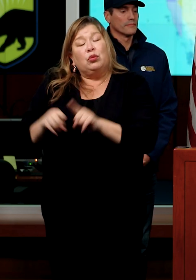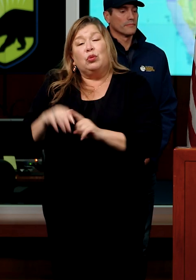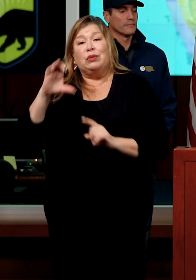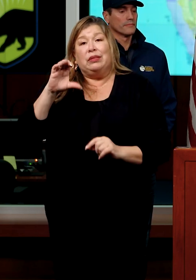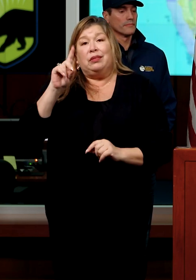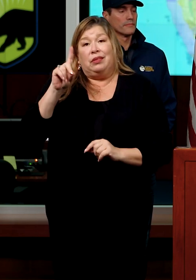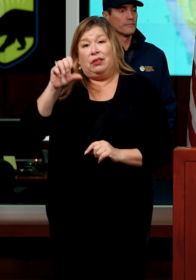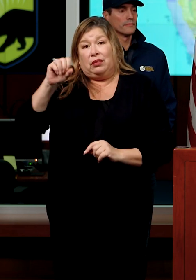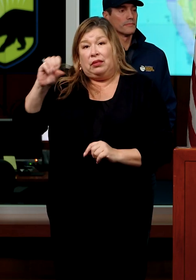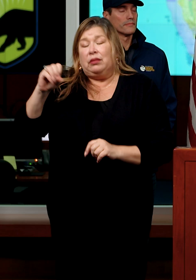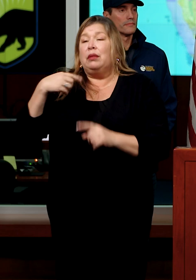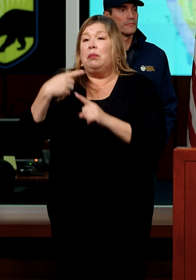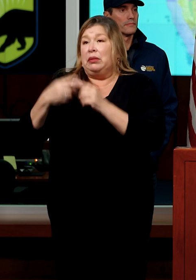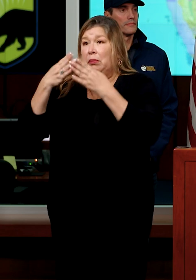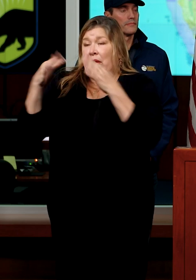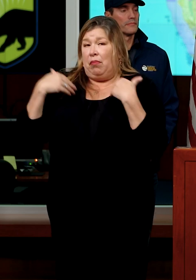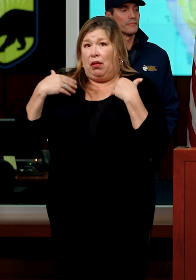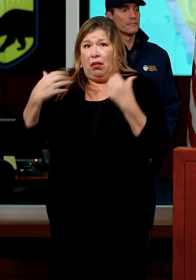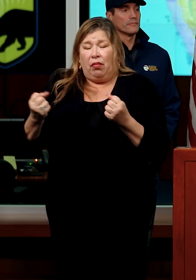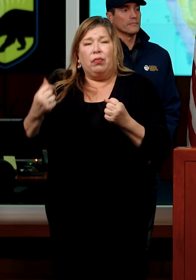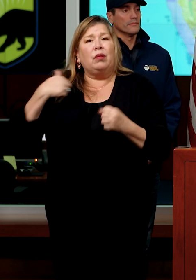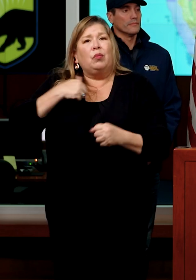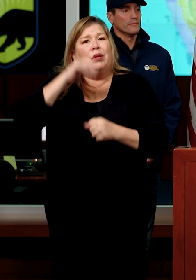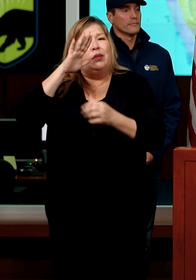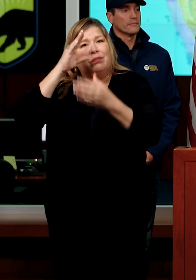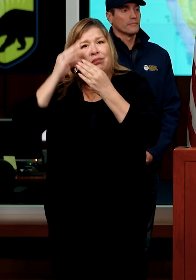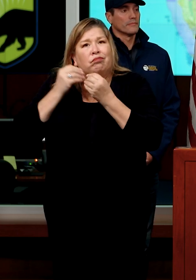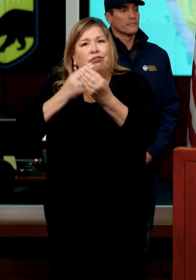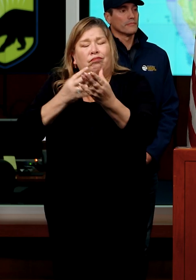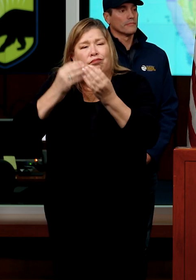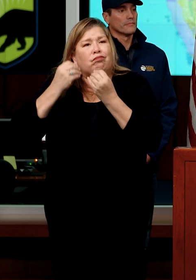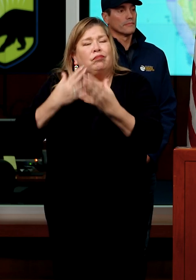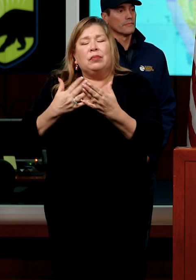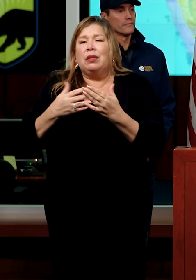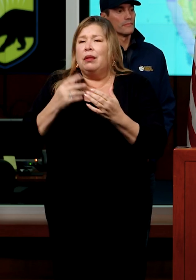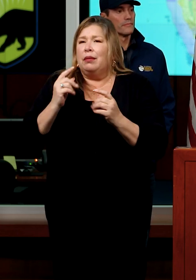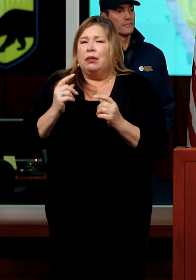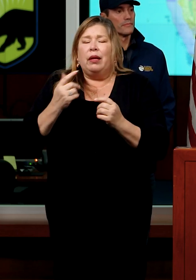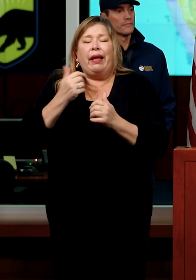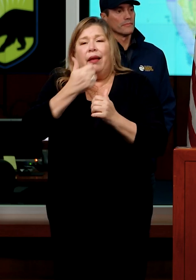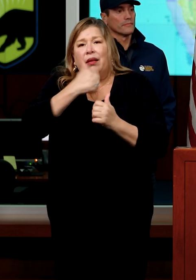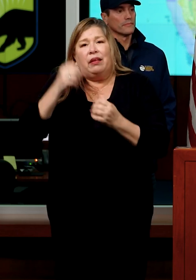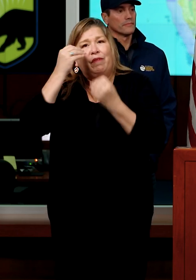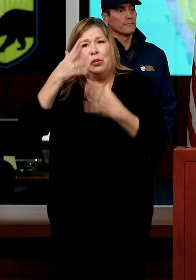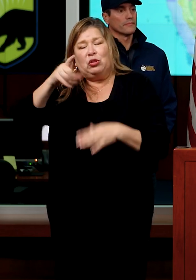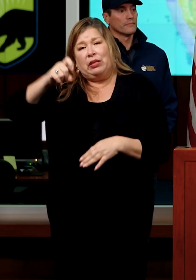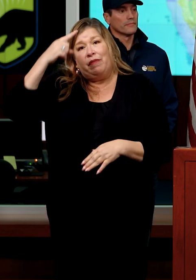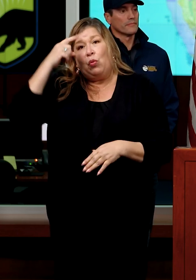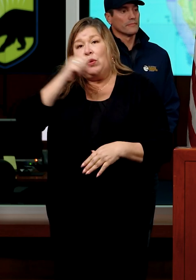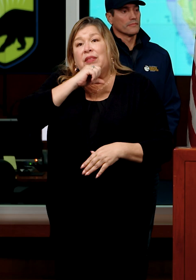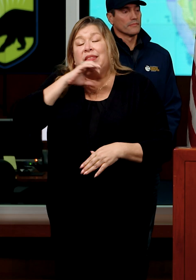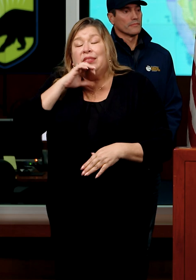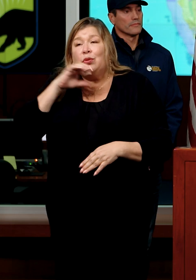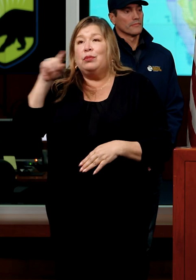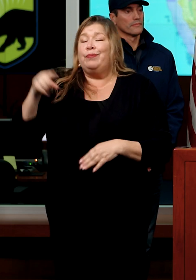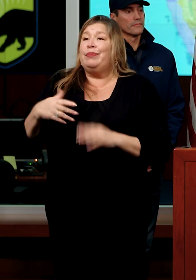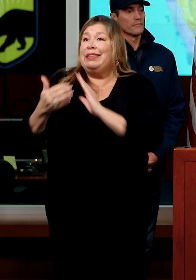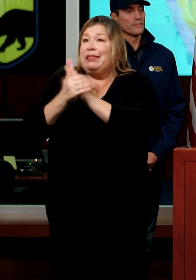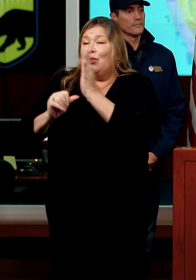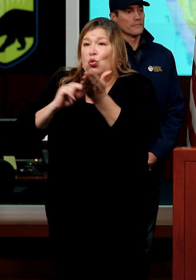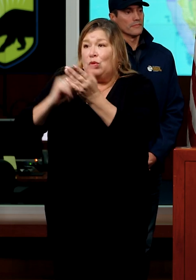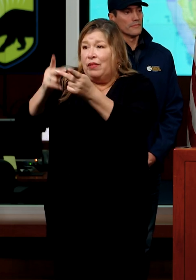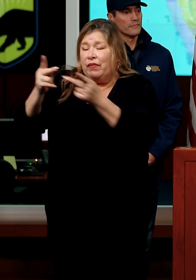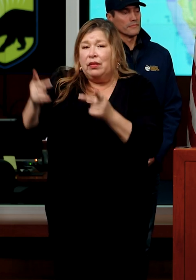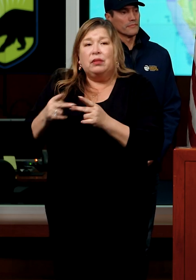Department of Public Health continue to provide up-to-date information and resources for the adult and senior care settings, skilled nursing facilities,